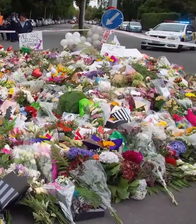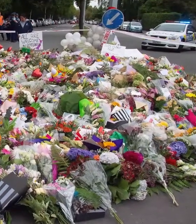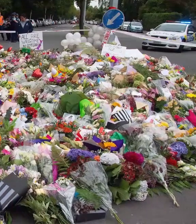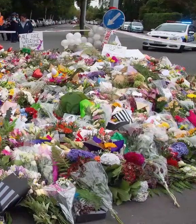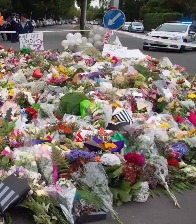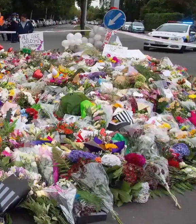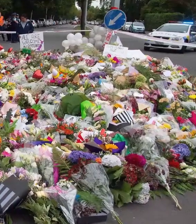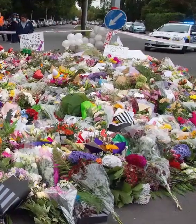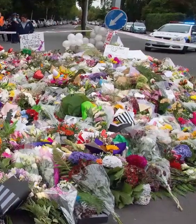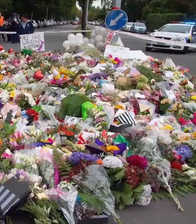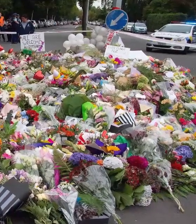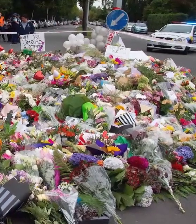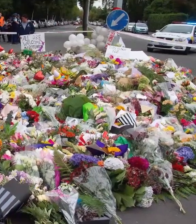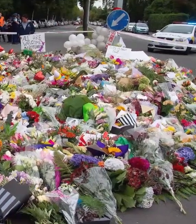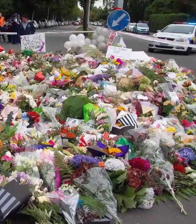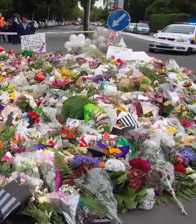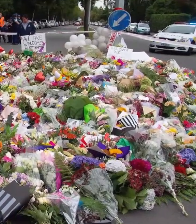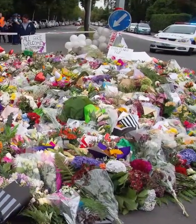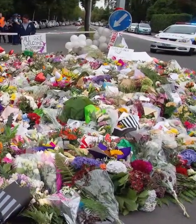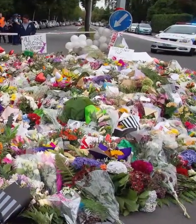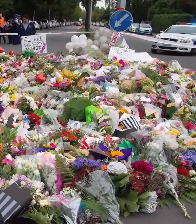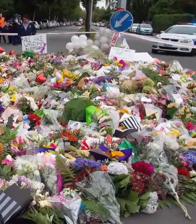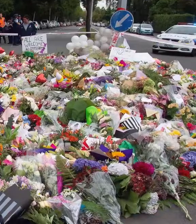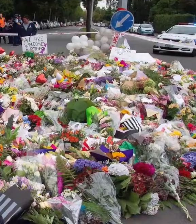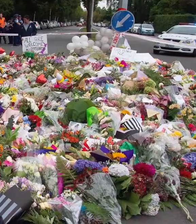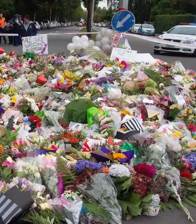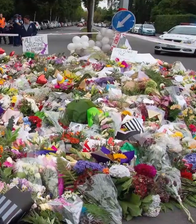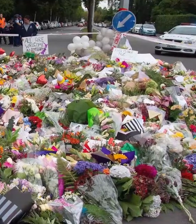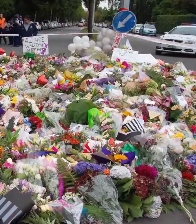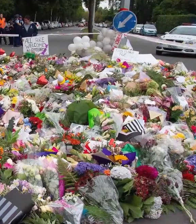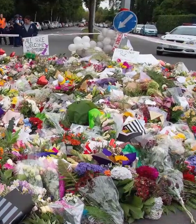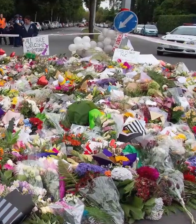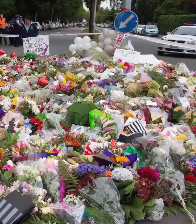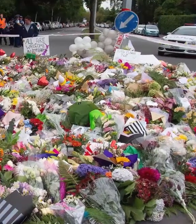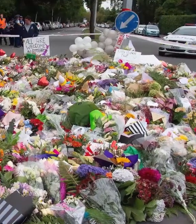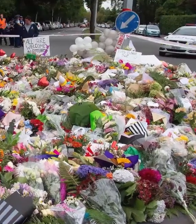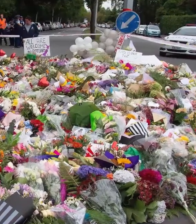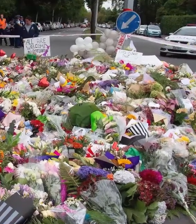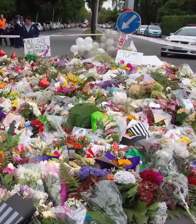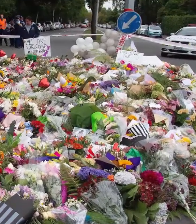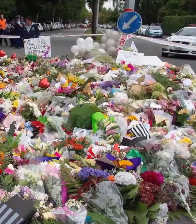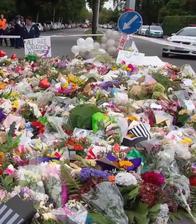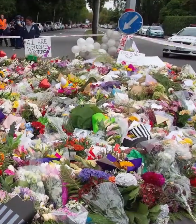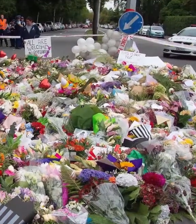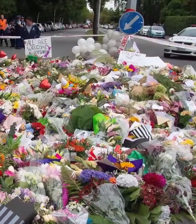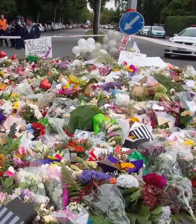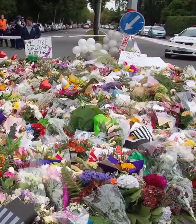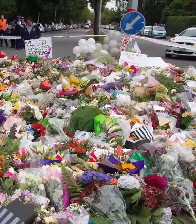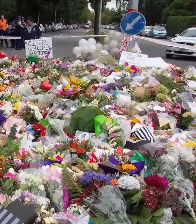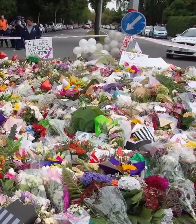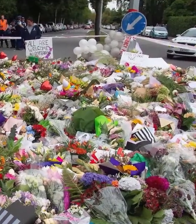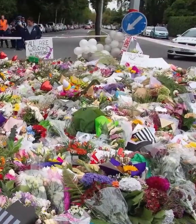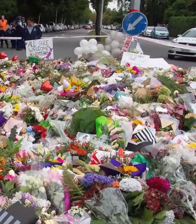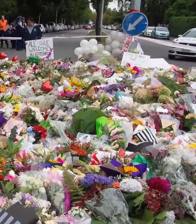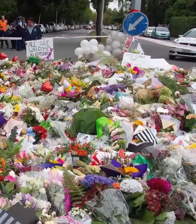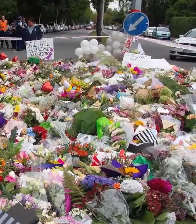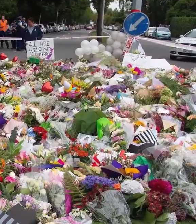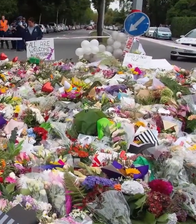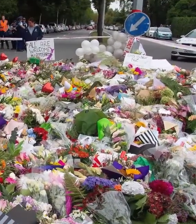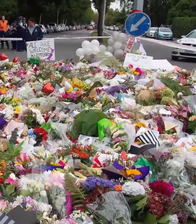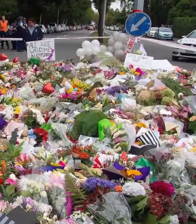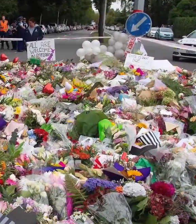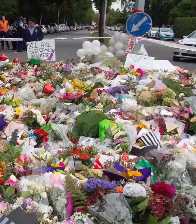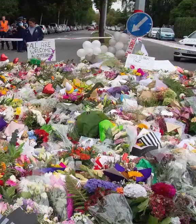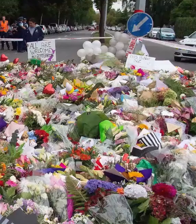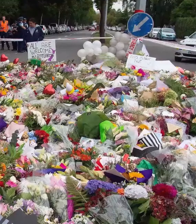reserving my ability to have that conversation directly with Cabinet before I share any of that more widely. I've already said there will be gun law changes,